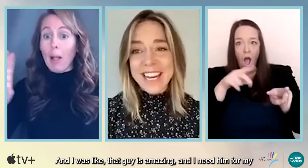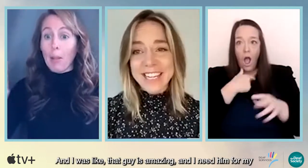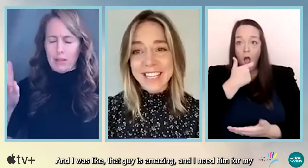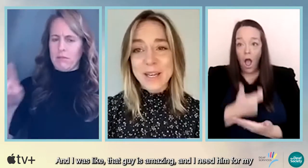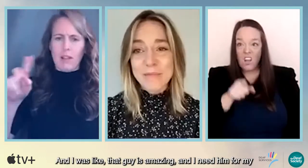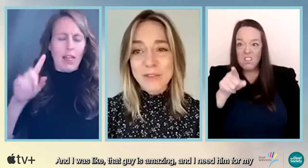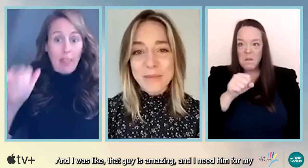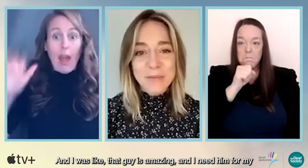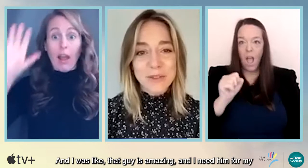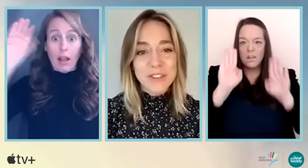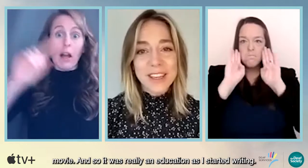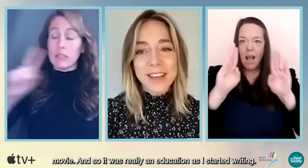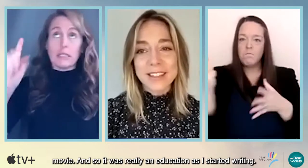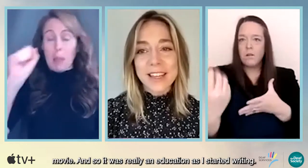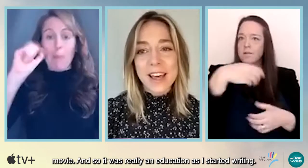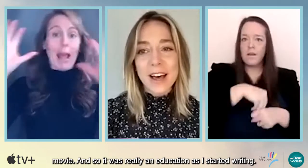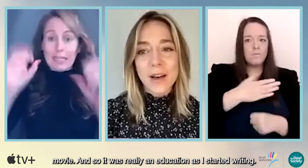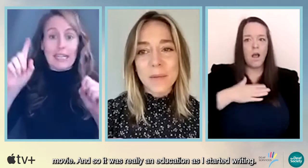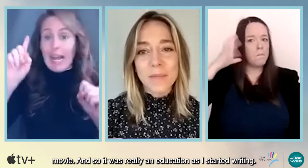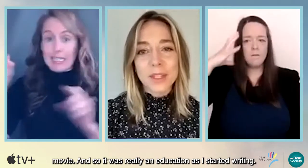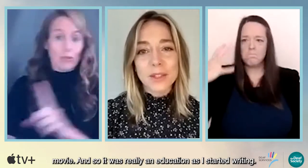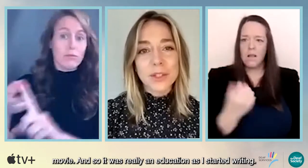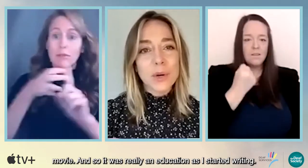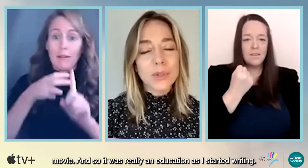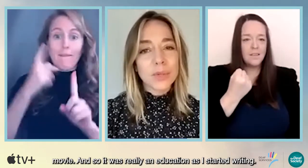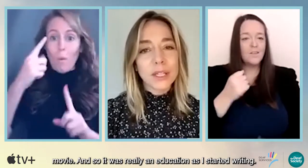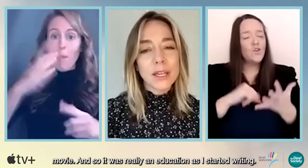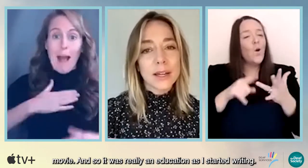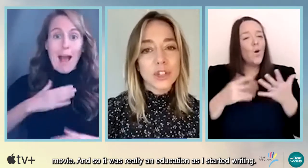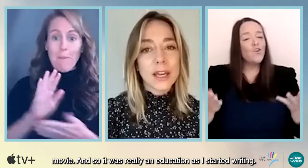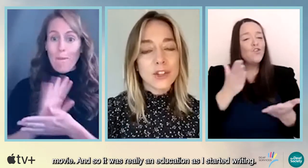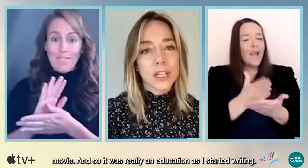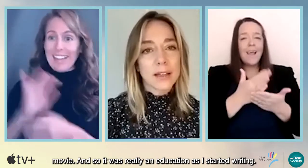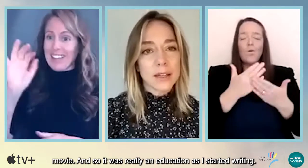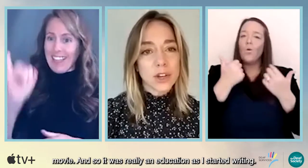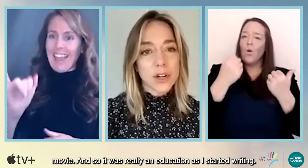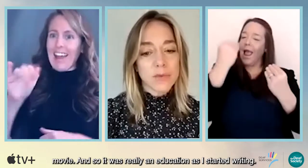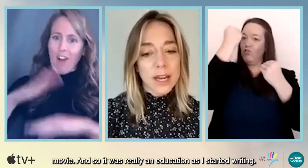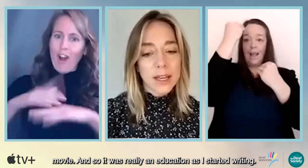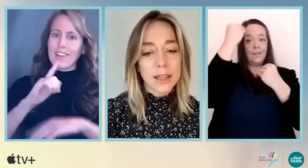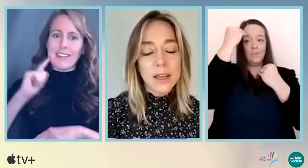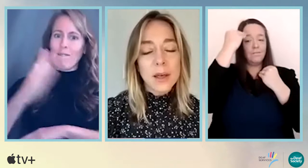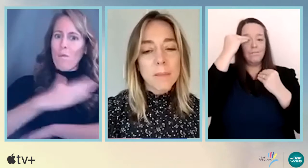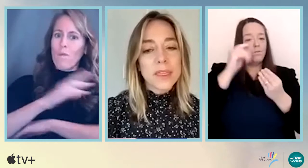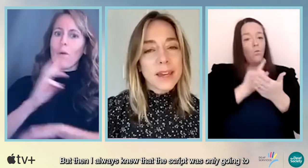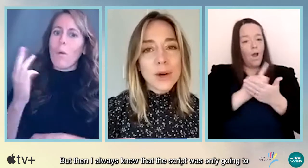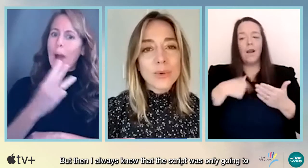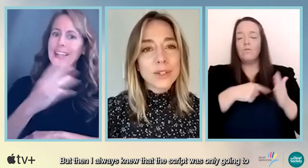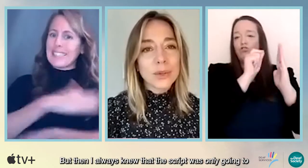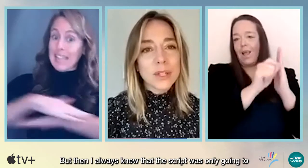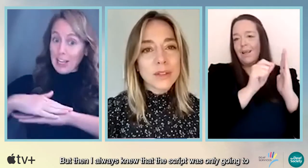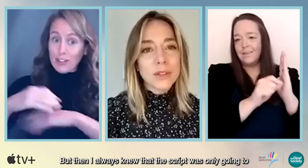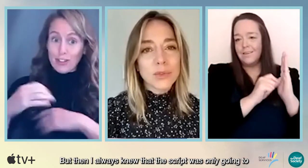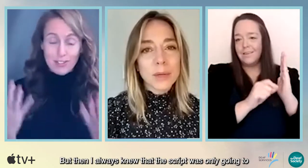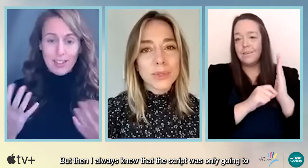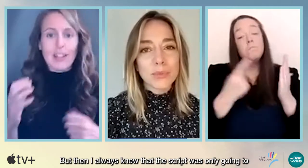And I need him for my movie. And so it was really an education as I started writing. But then I always